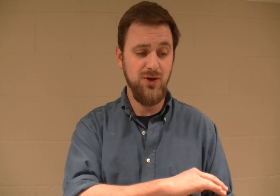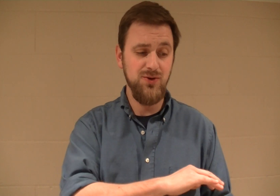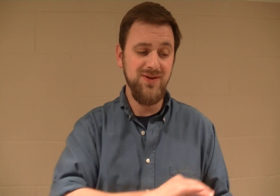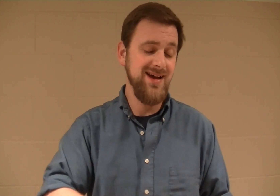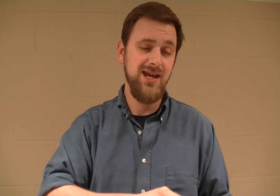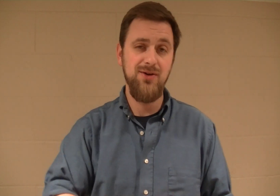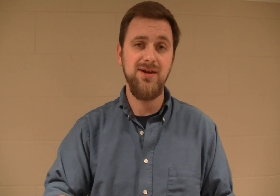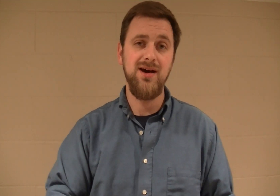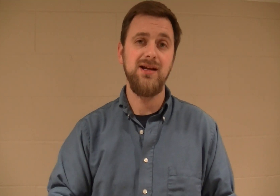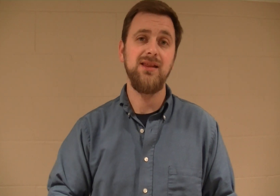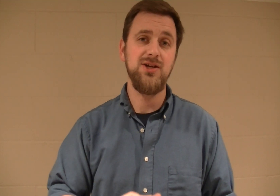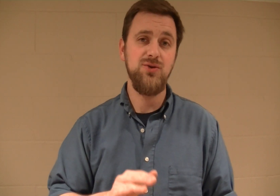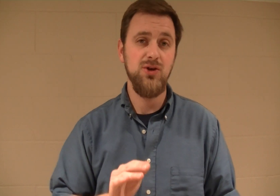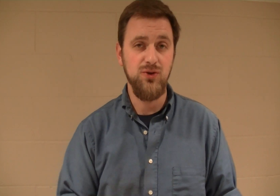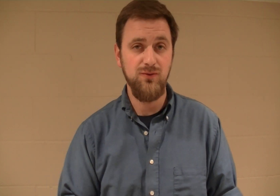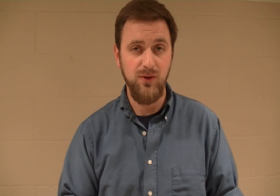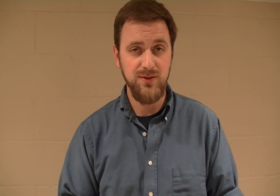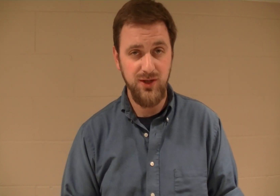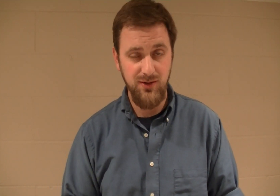So, do not carry a gun unless you are uniform security.